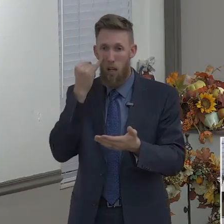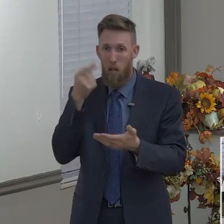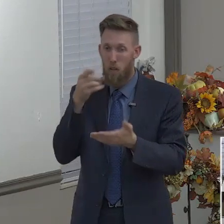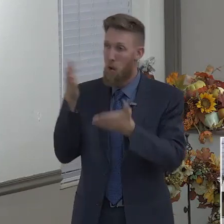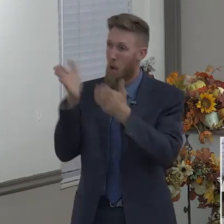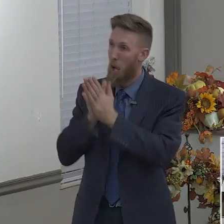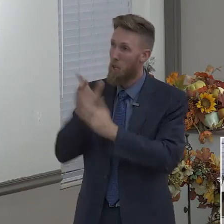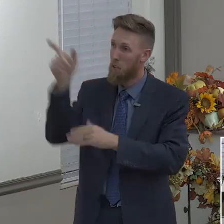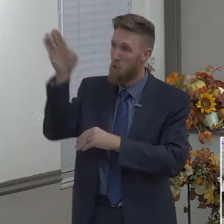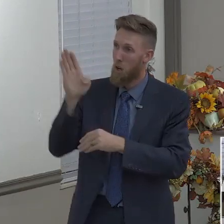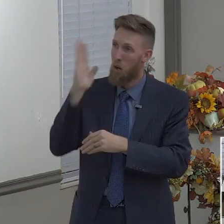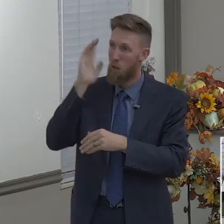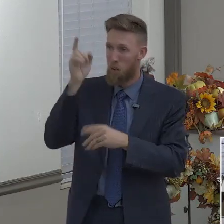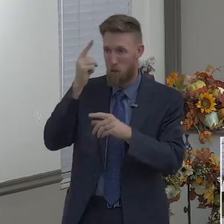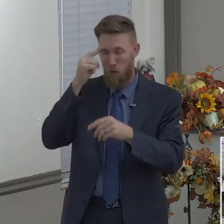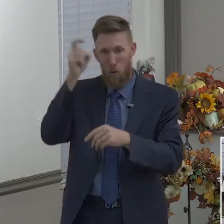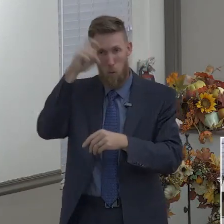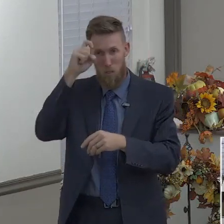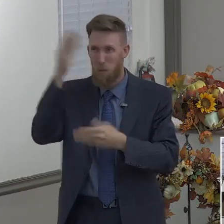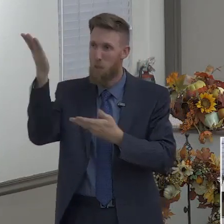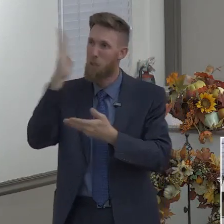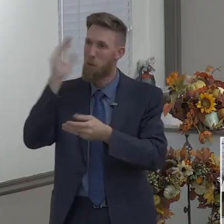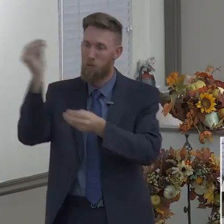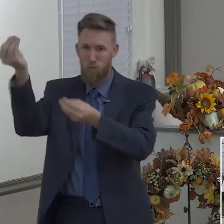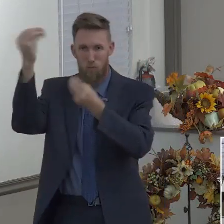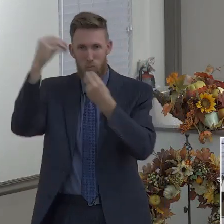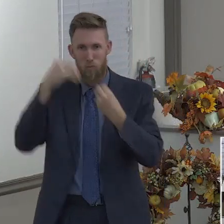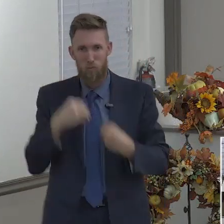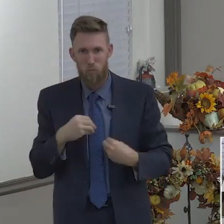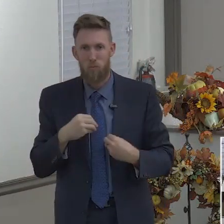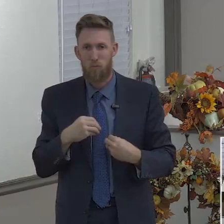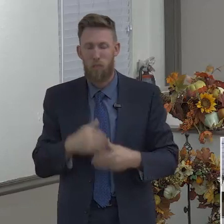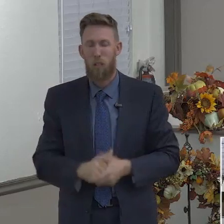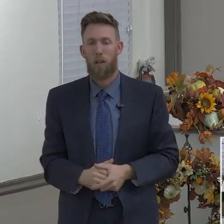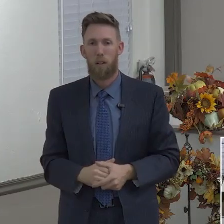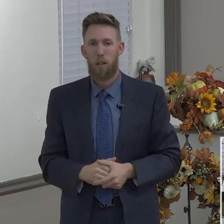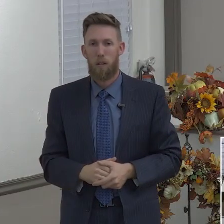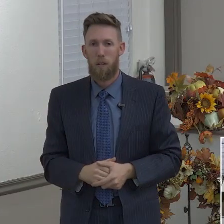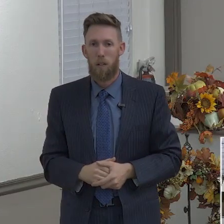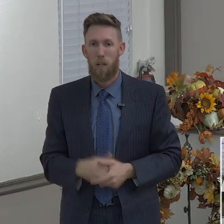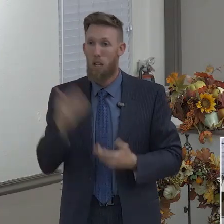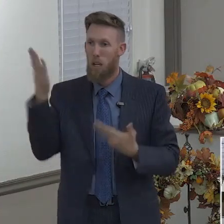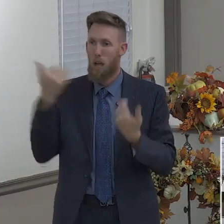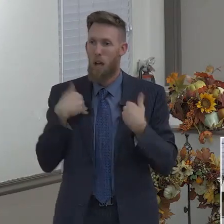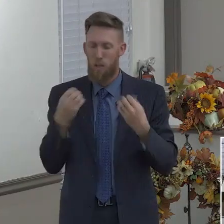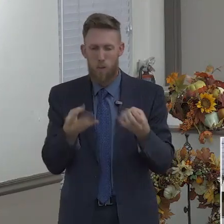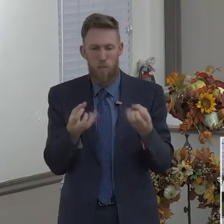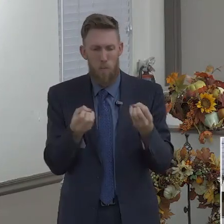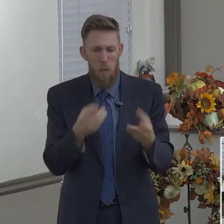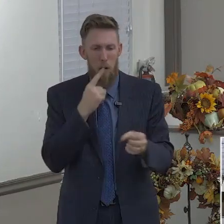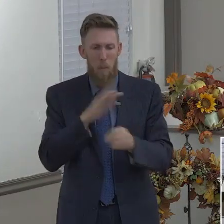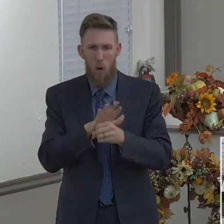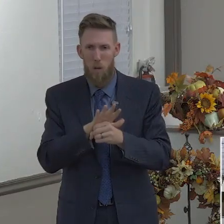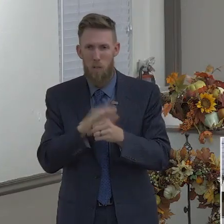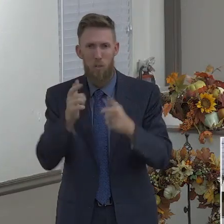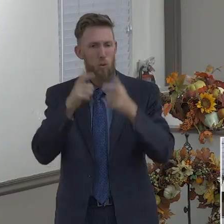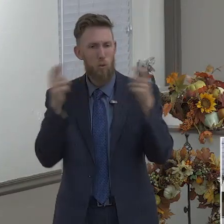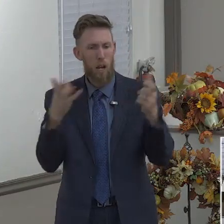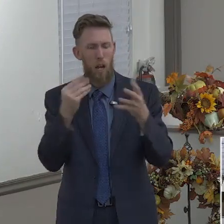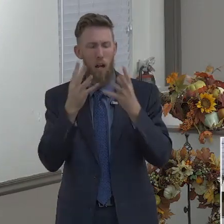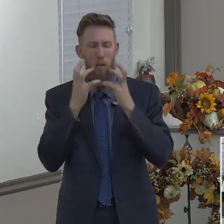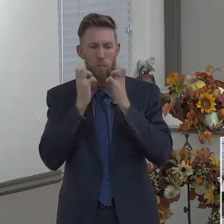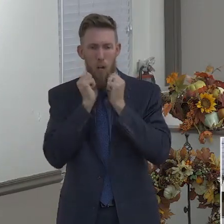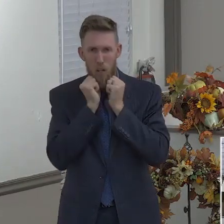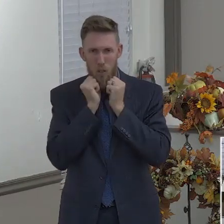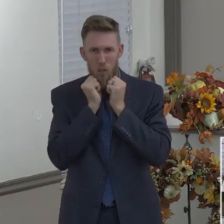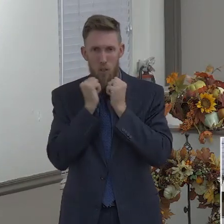some wonderful promises for us. Great and precious promises, the word of God says. And